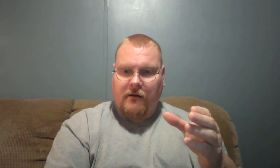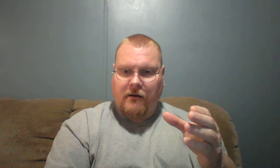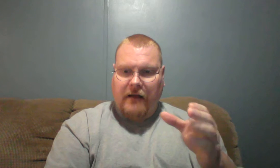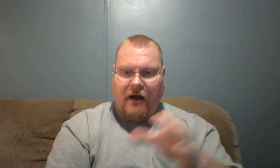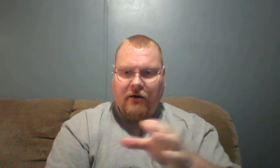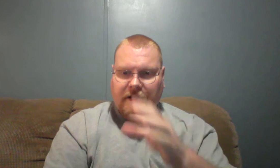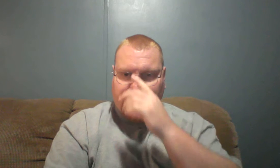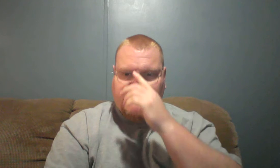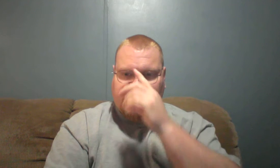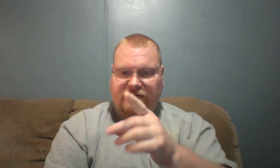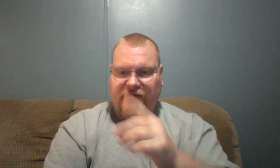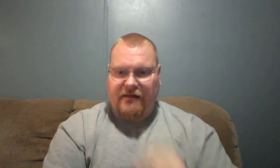How can you justify that?